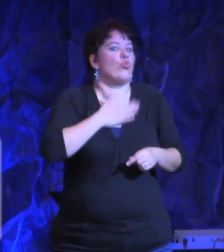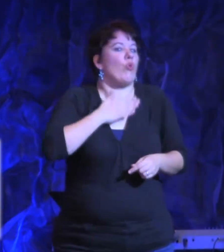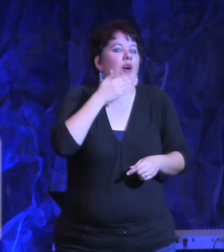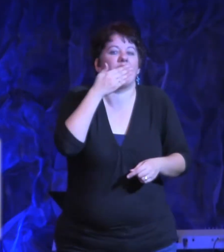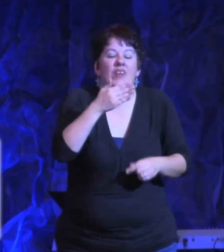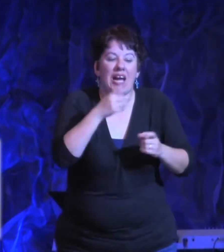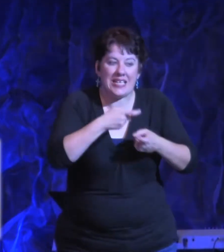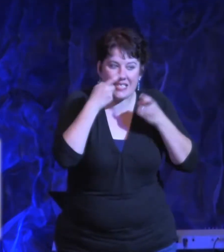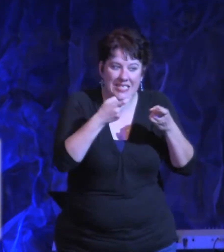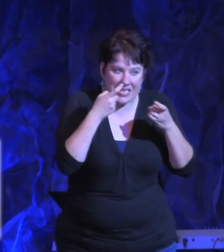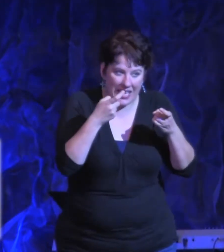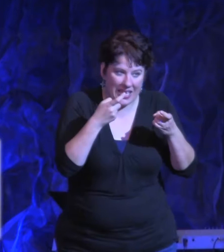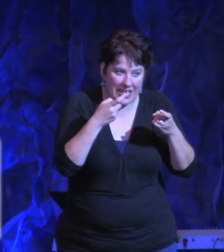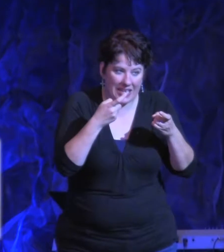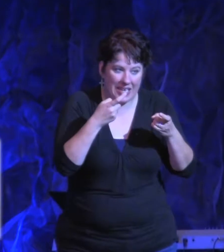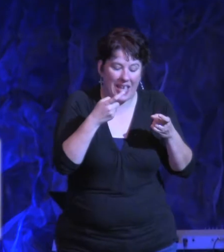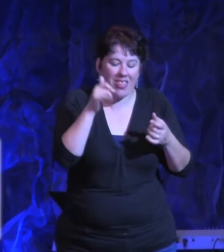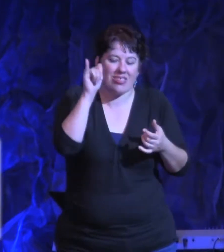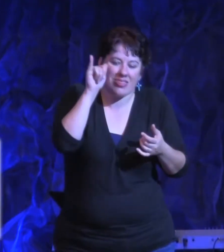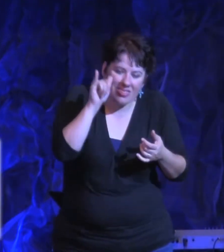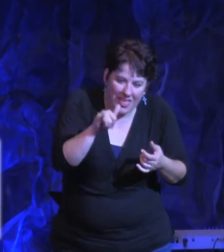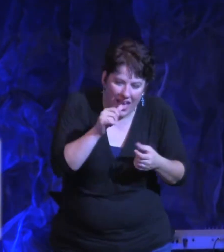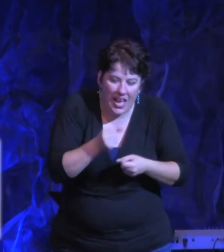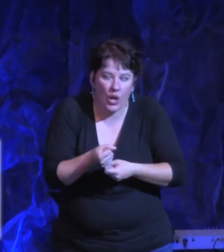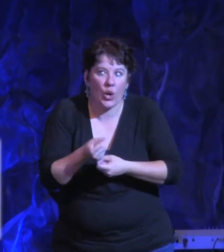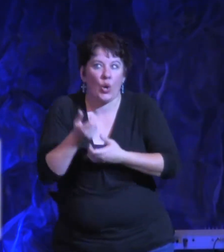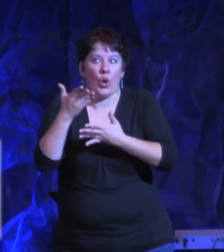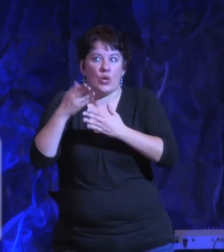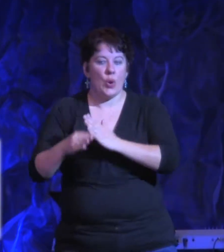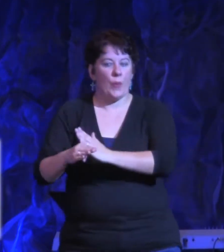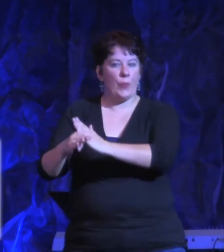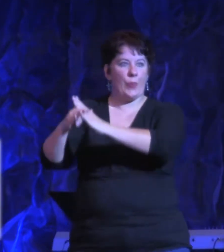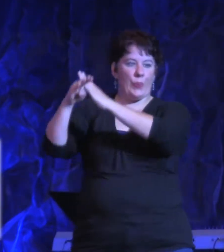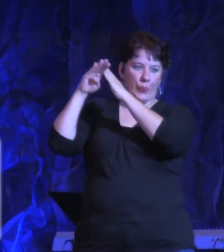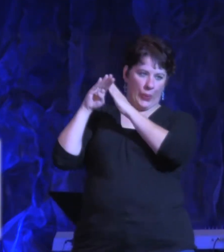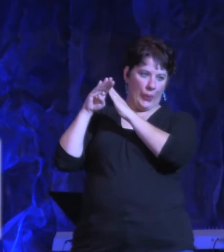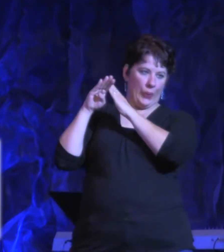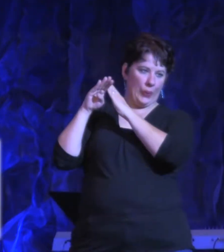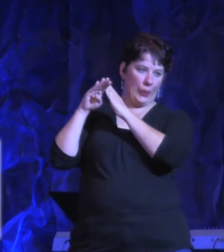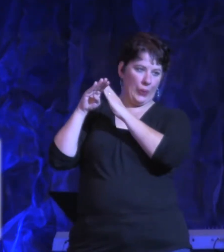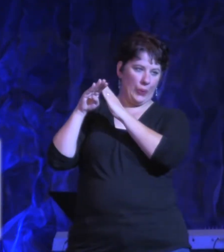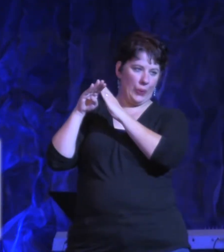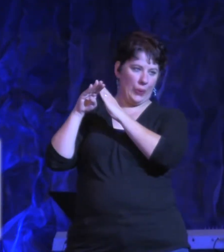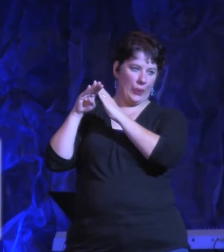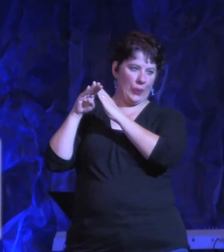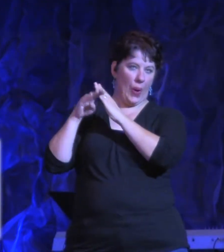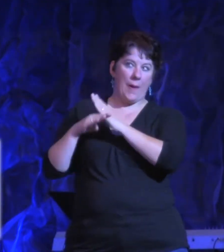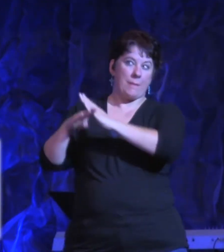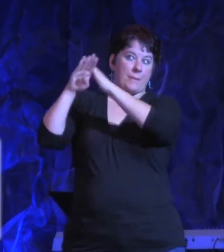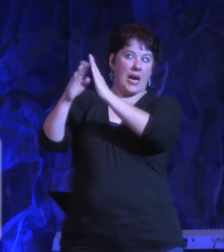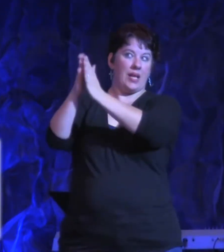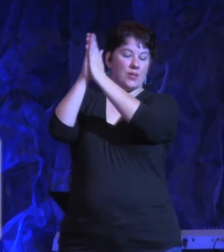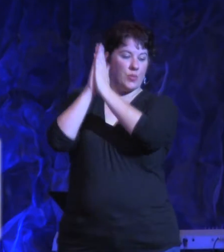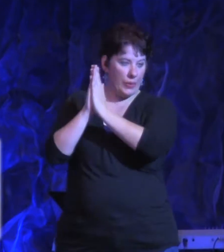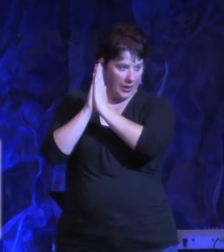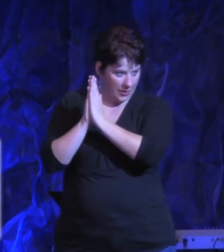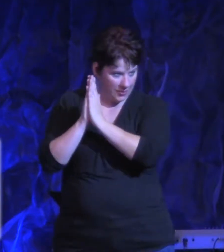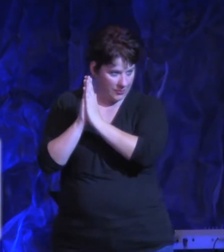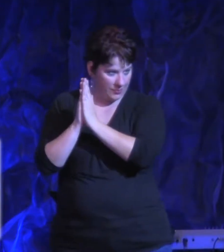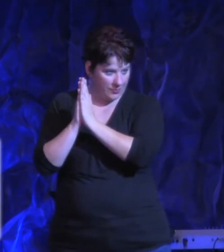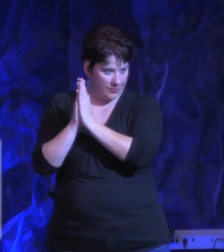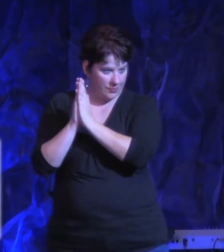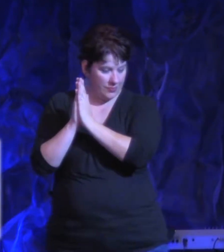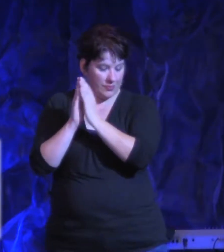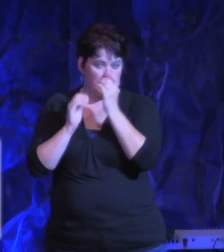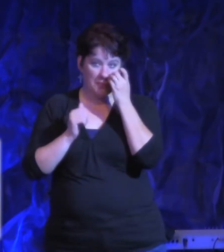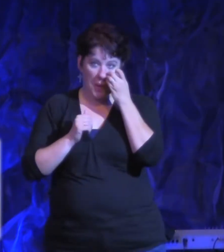relationship with God. And it also hinders our prayers and keeps us from getting a breakthrough. And so,